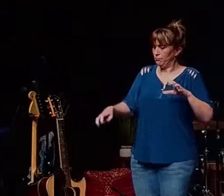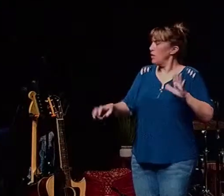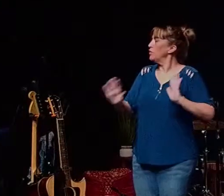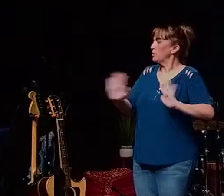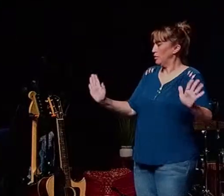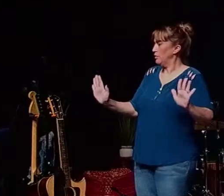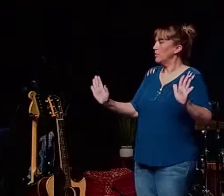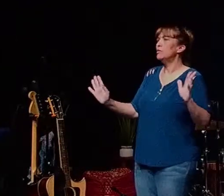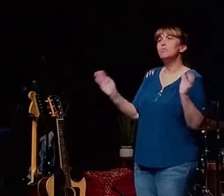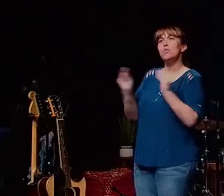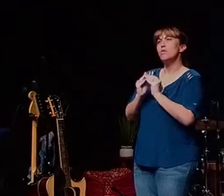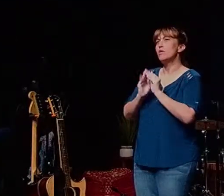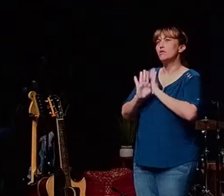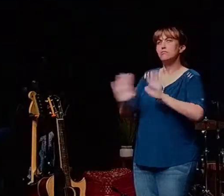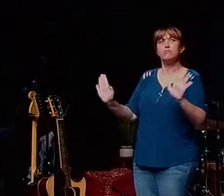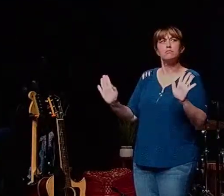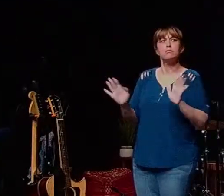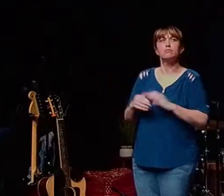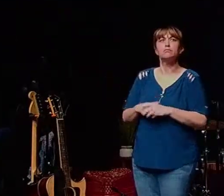you know what